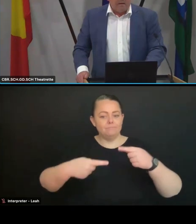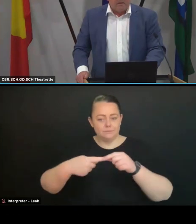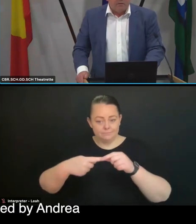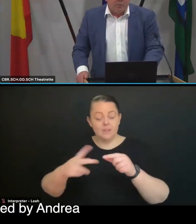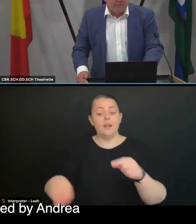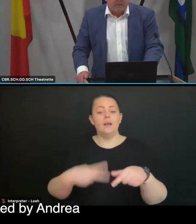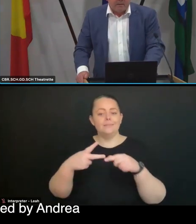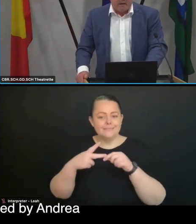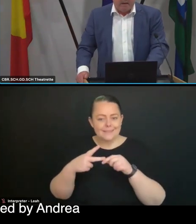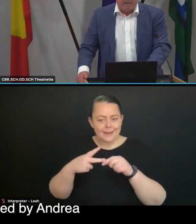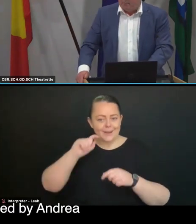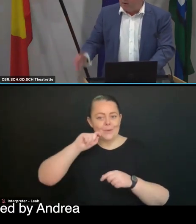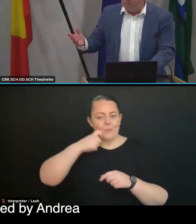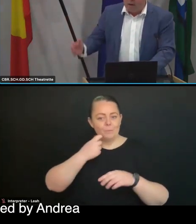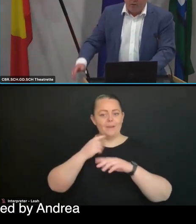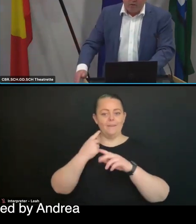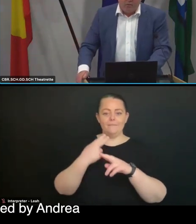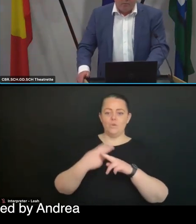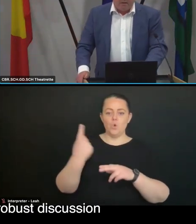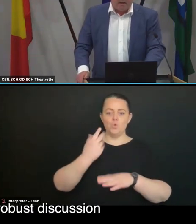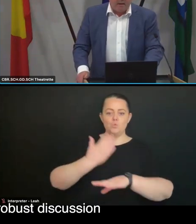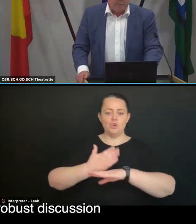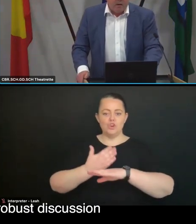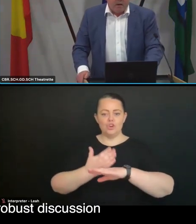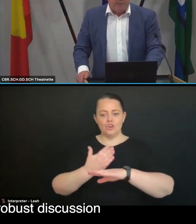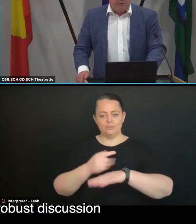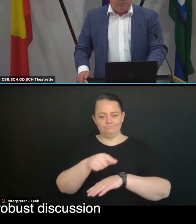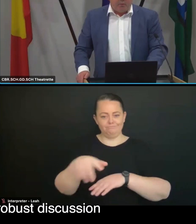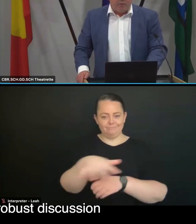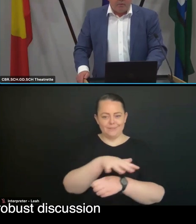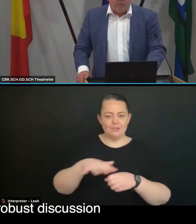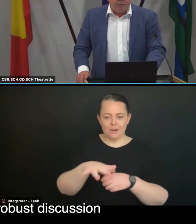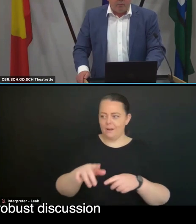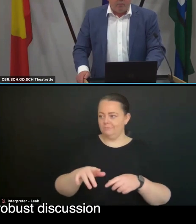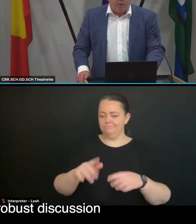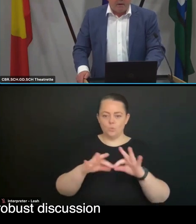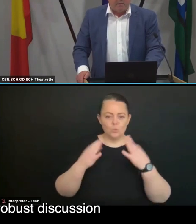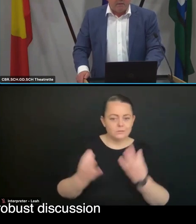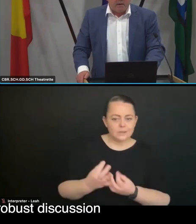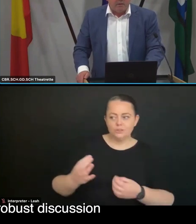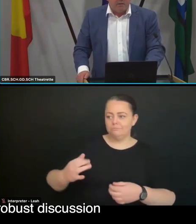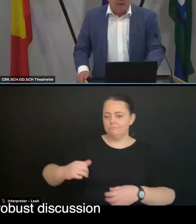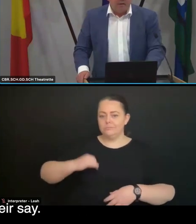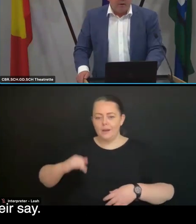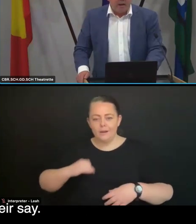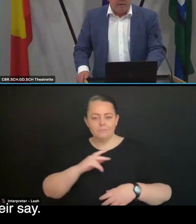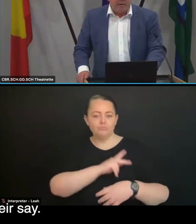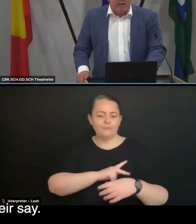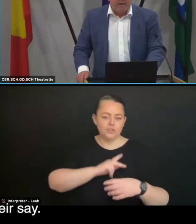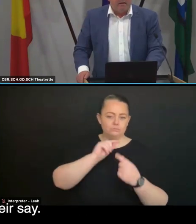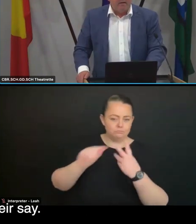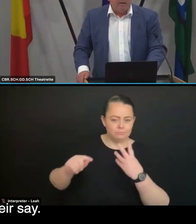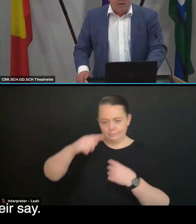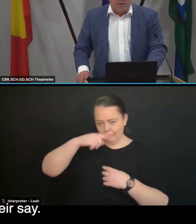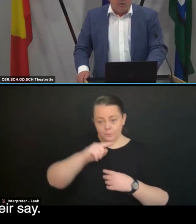These sessions will be facilitated to support robust discussion and everyone